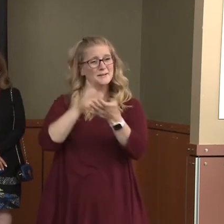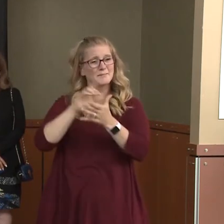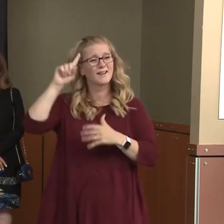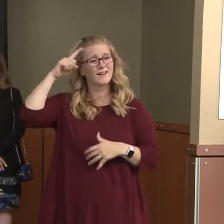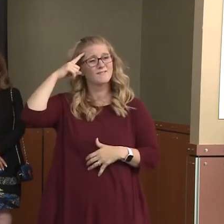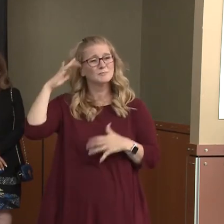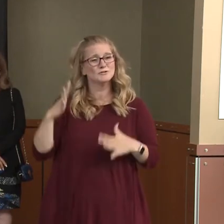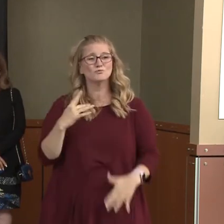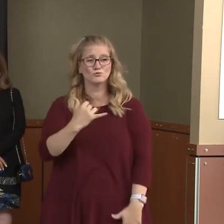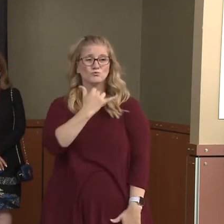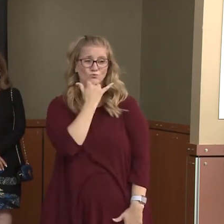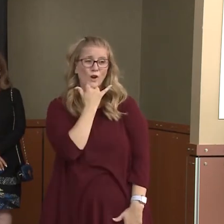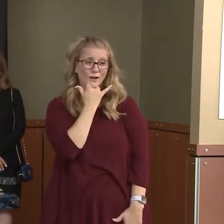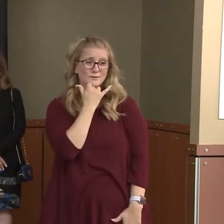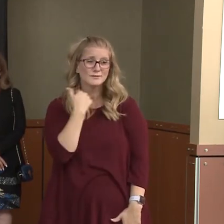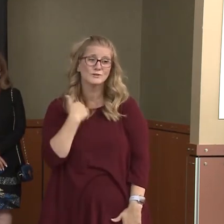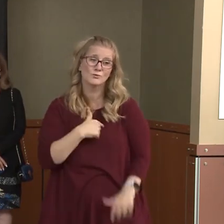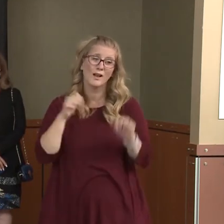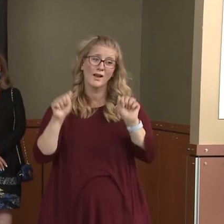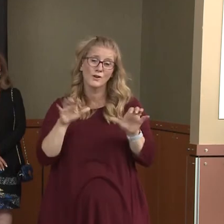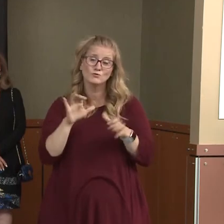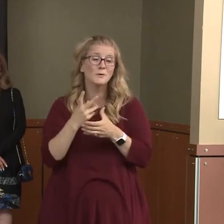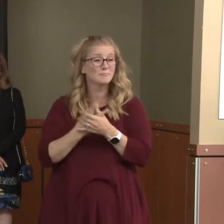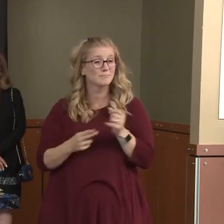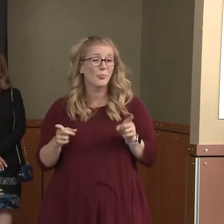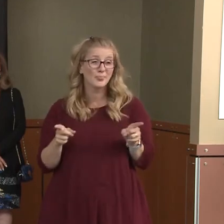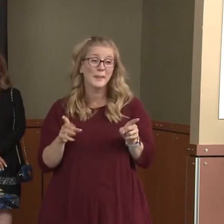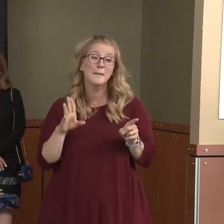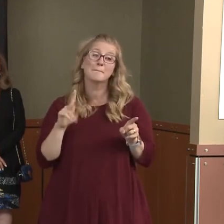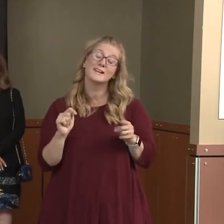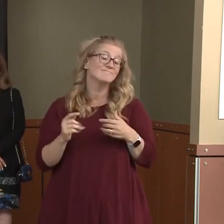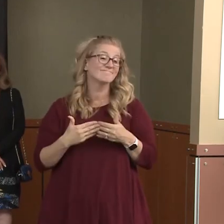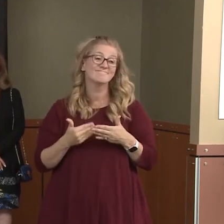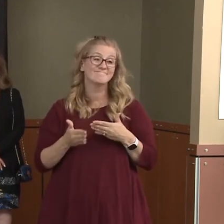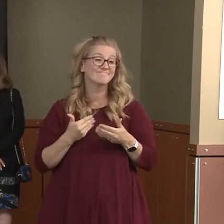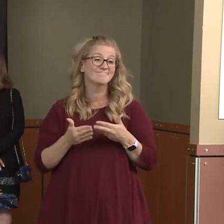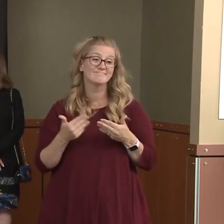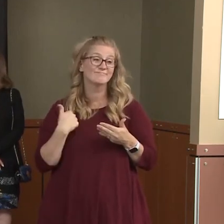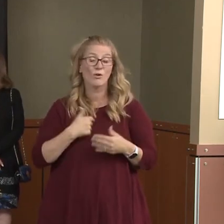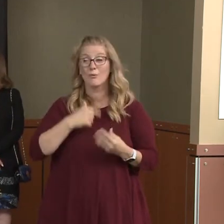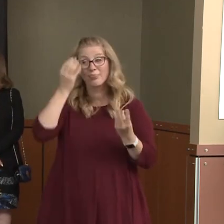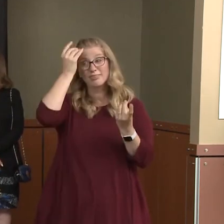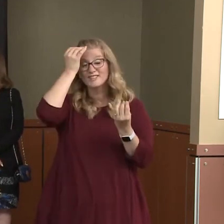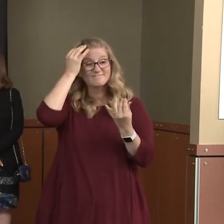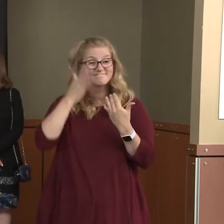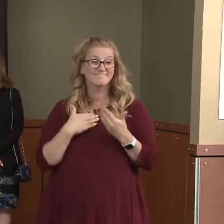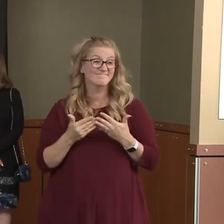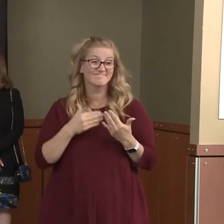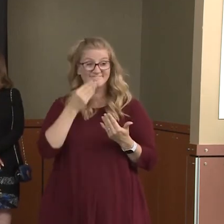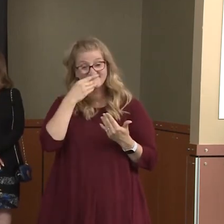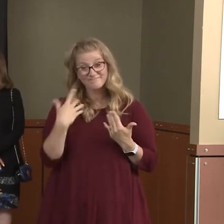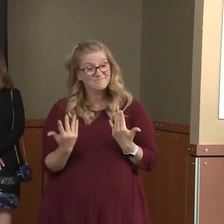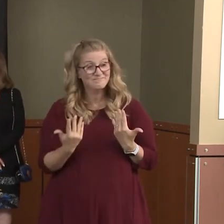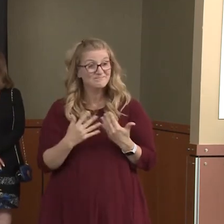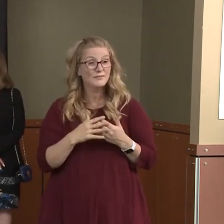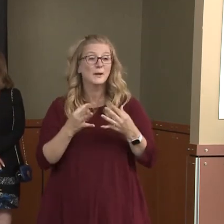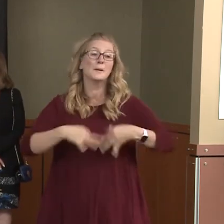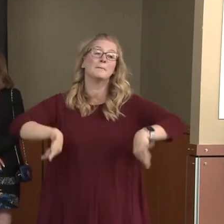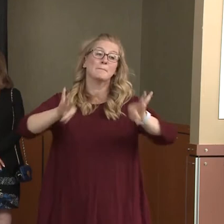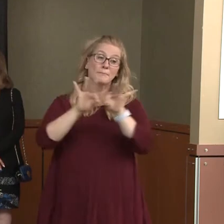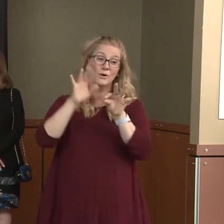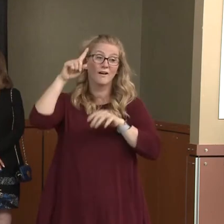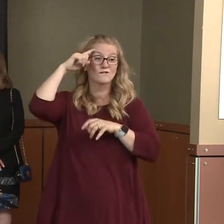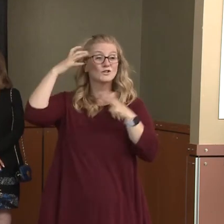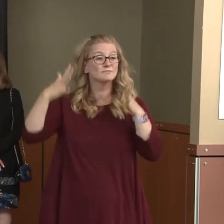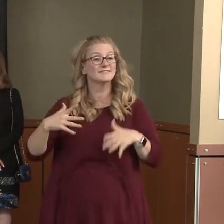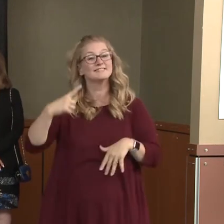But it really doesn't matter what I think. It matters what the governor thinks and what we do as a community. I think we can walk and chew gum at the same time.